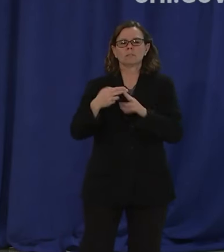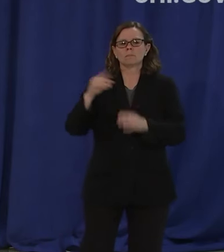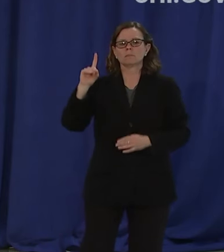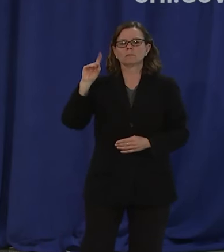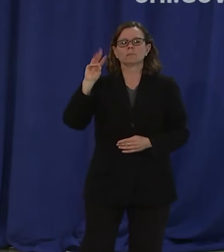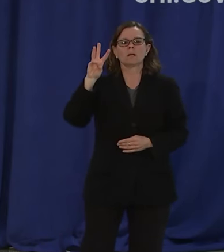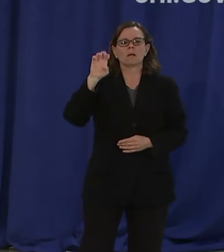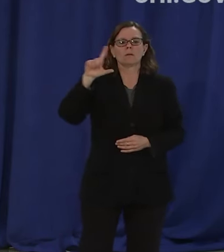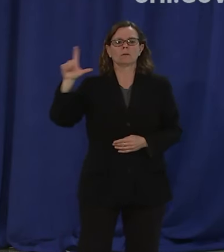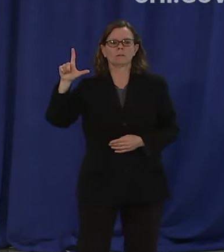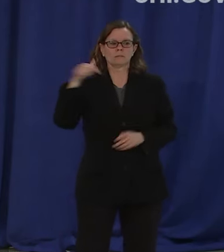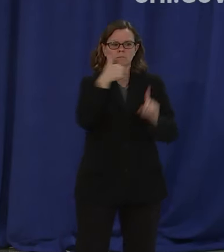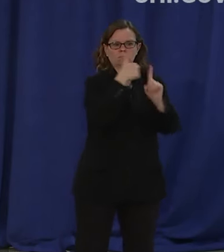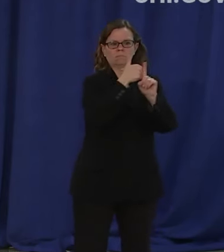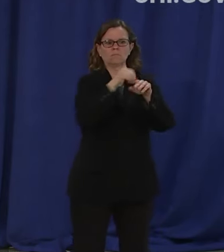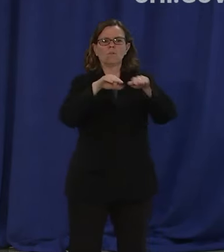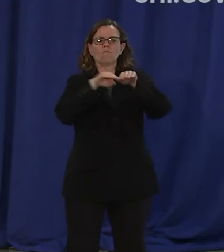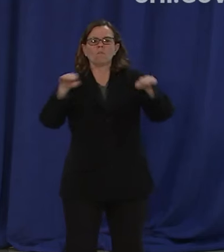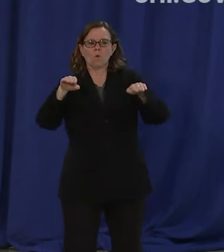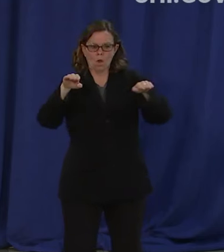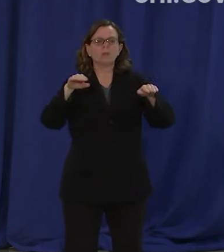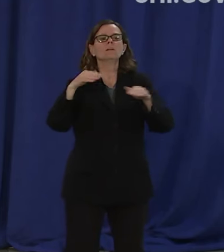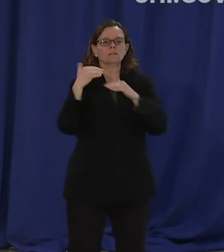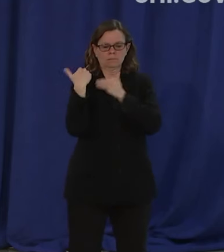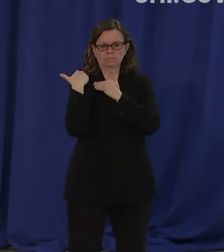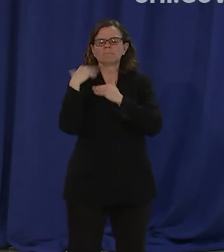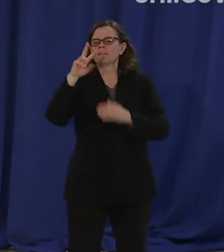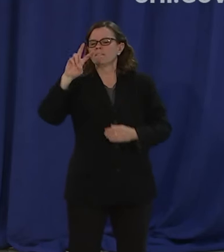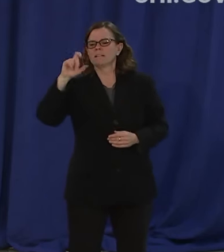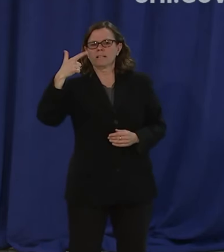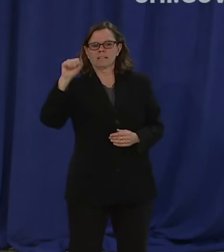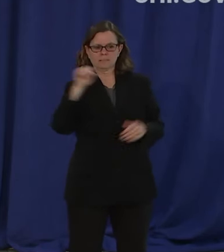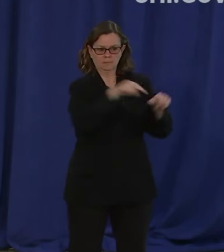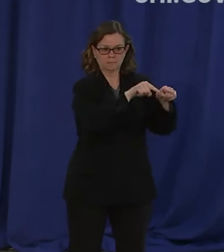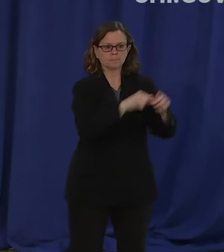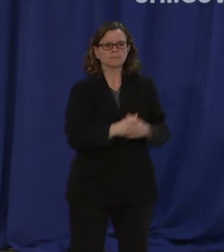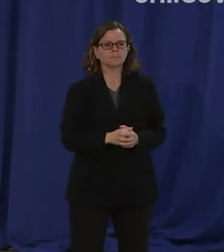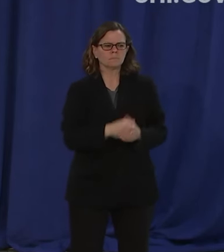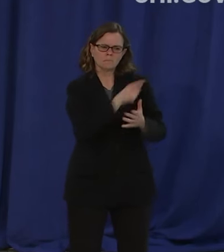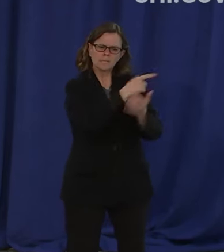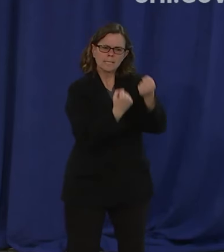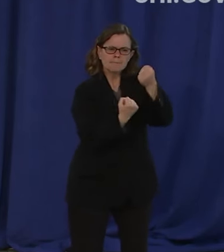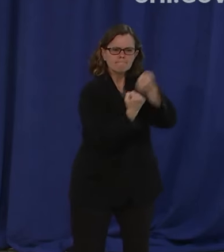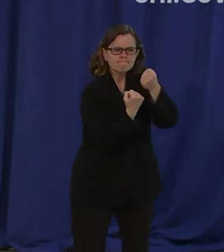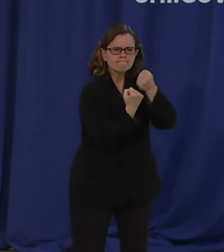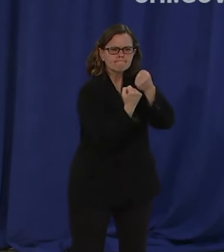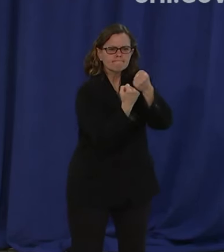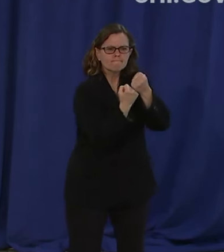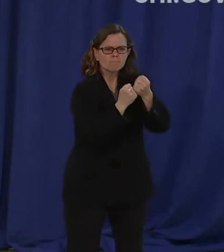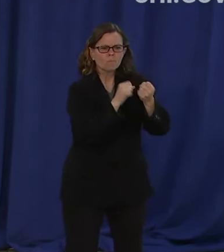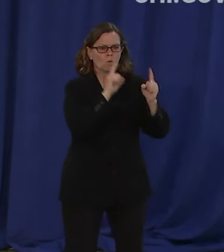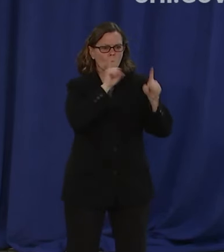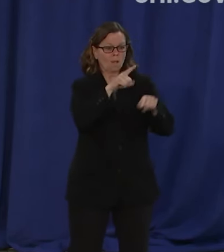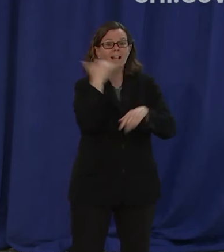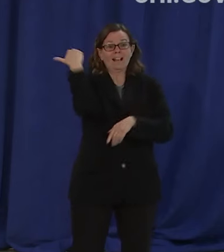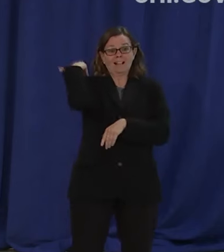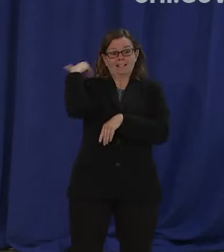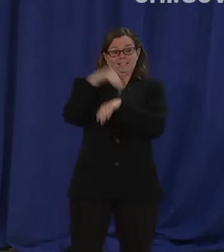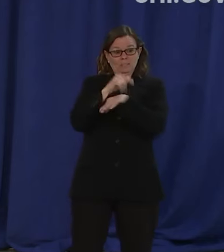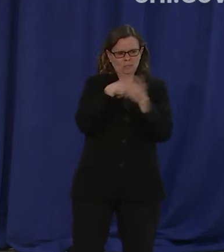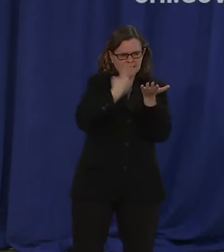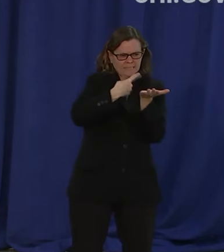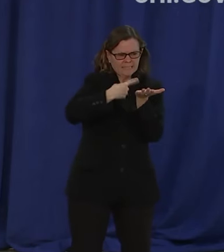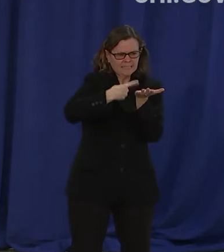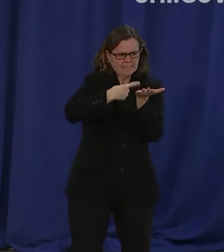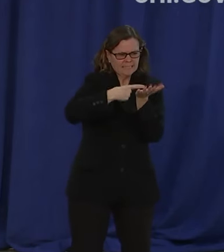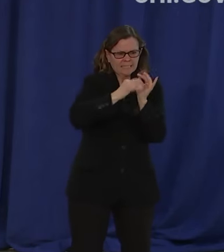ordinance in essence codifies the executive order we enacted last month when we couldn't meet as a deliberate body to ensure